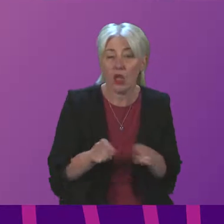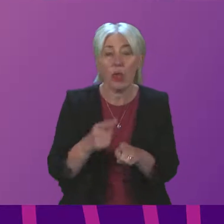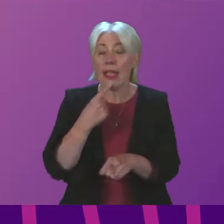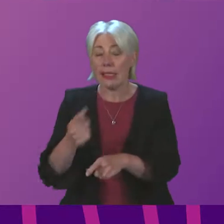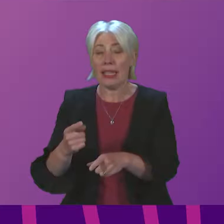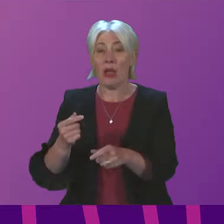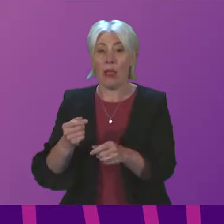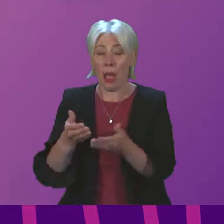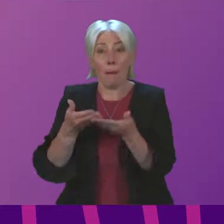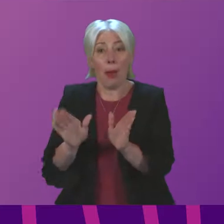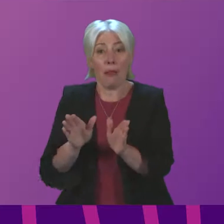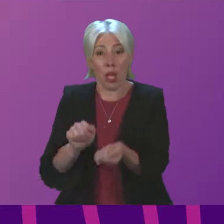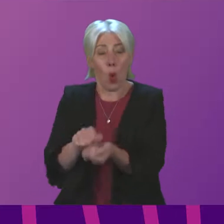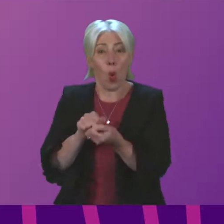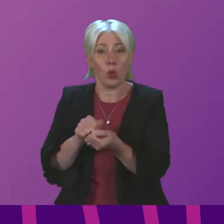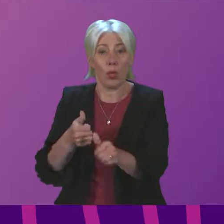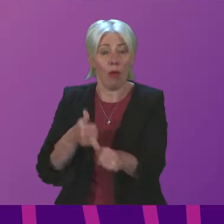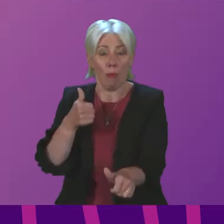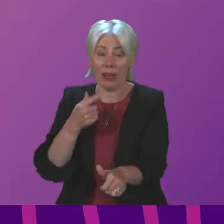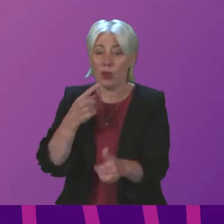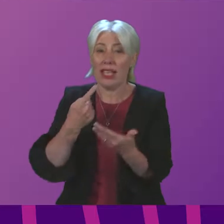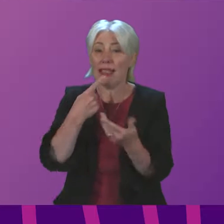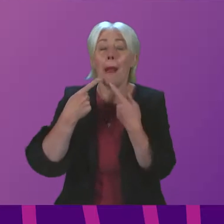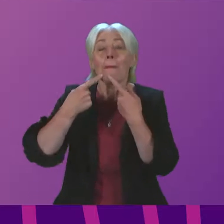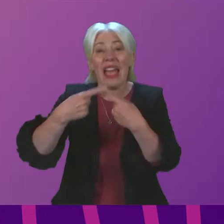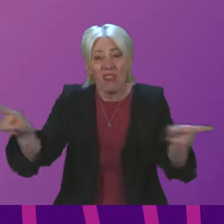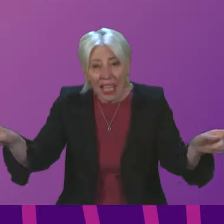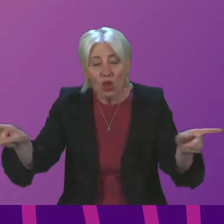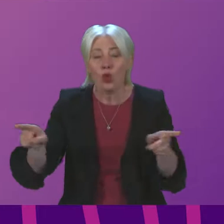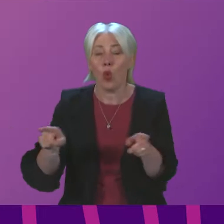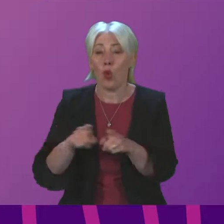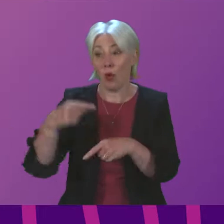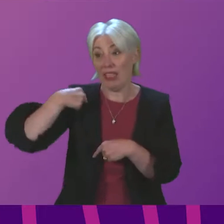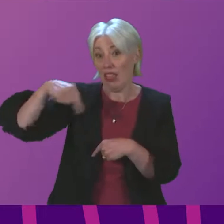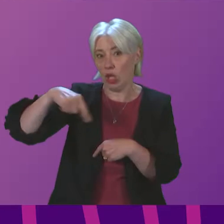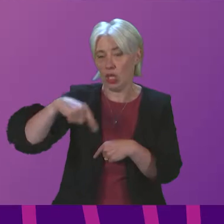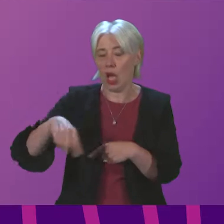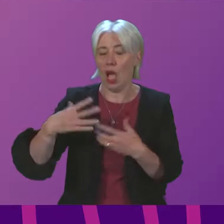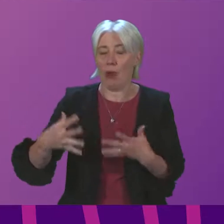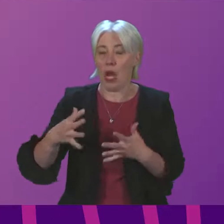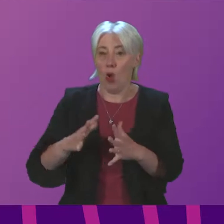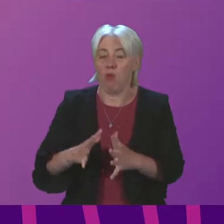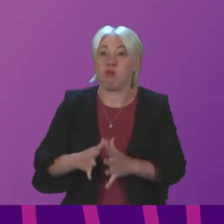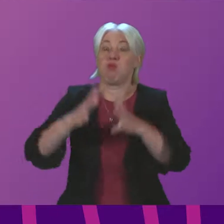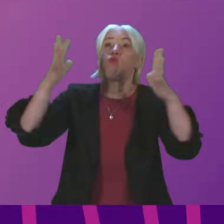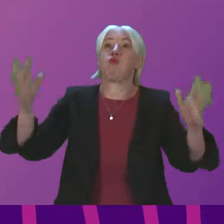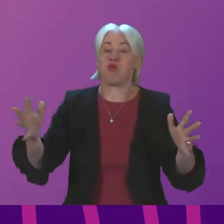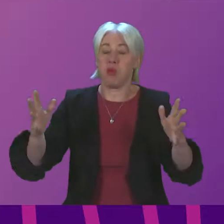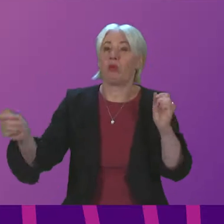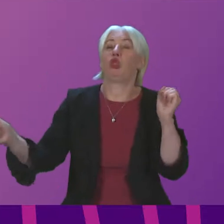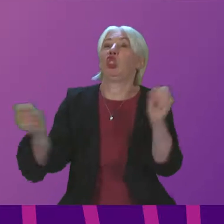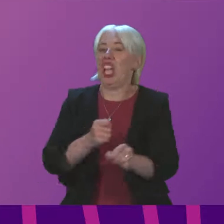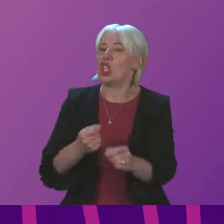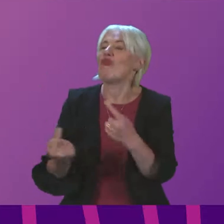manifesto this year and also in our programme for Government, the scale and nature of the ground on which we are now dealing with this issue has significantly changed.